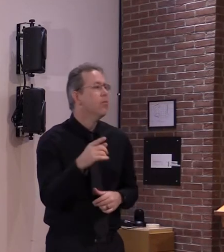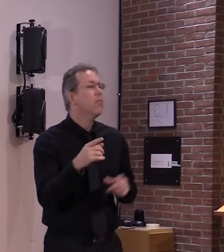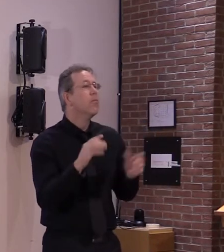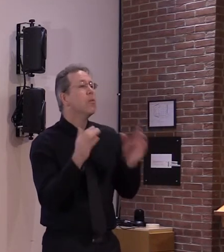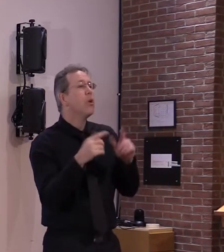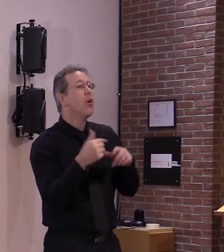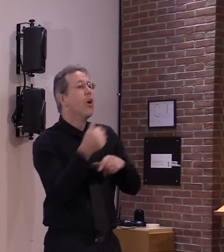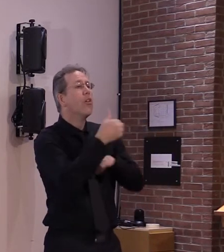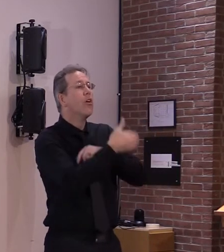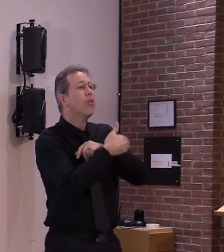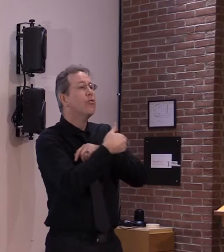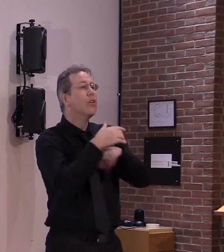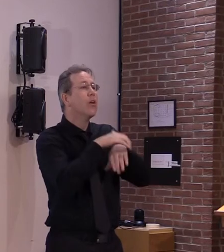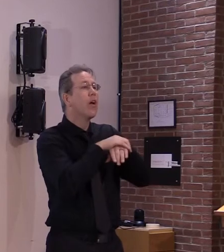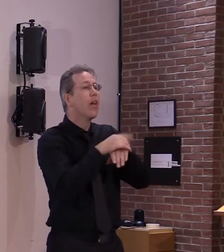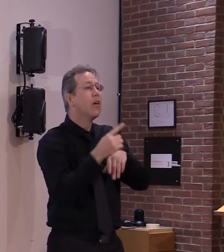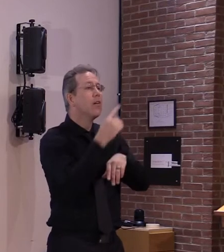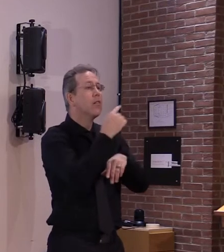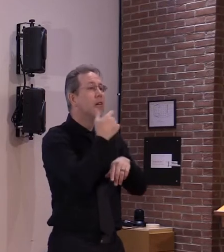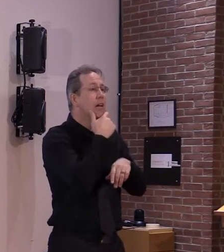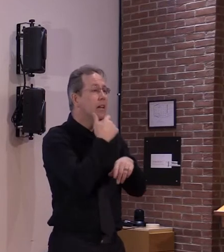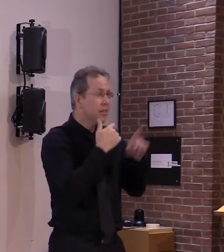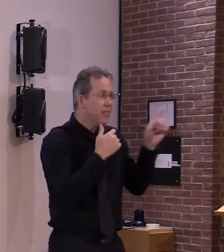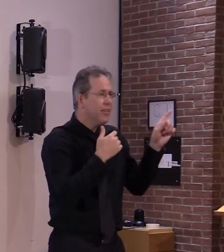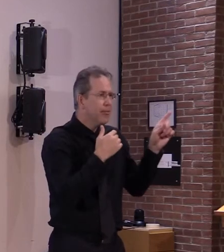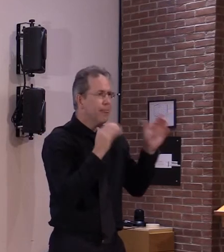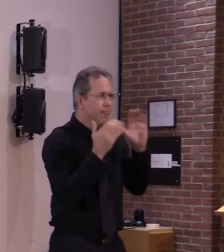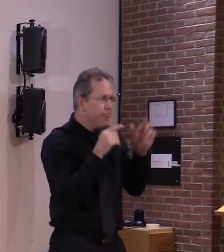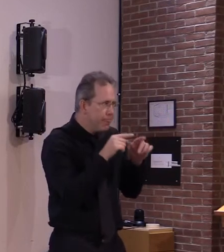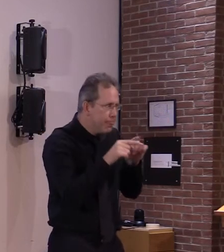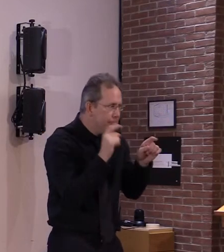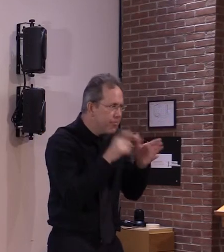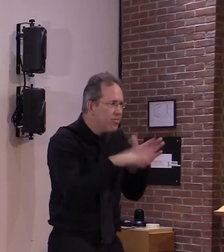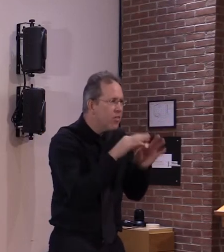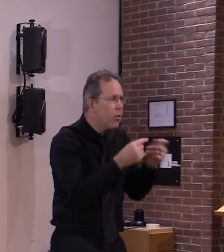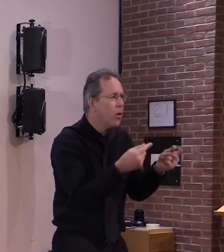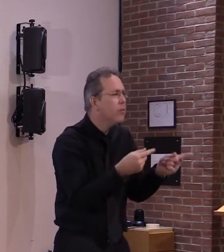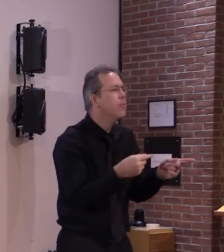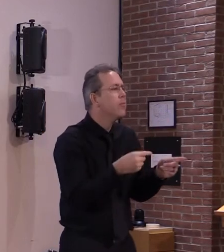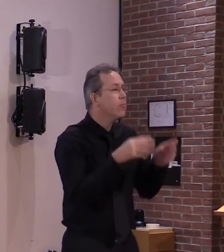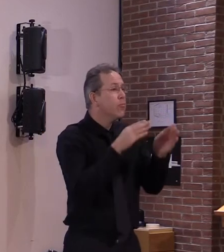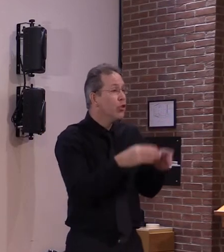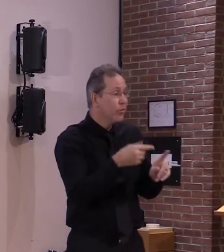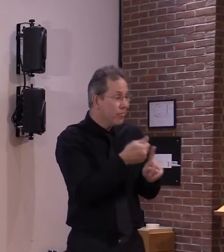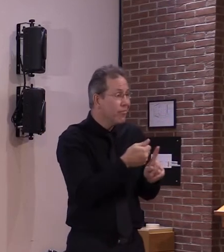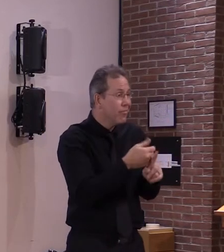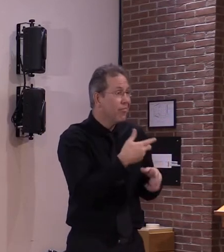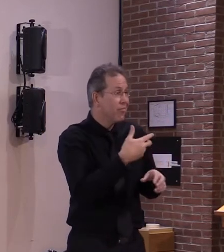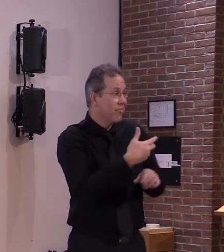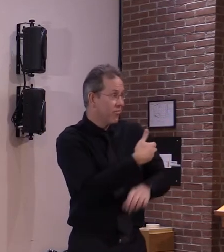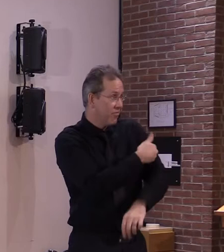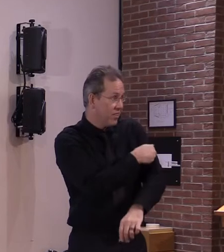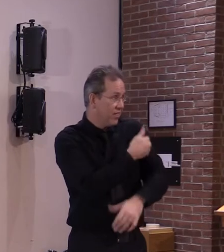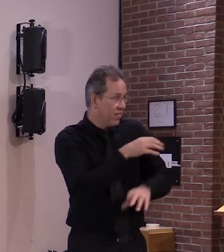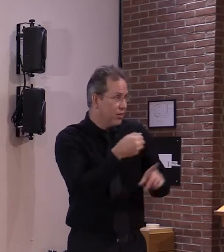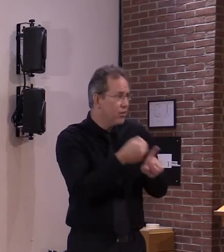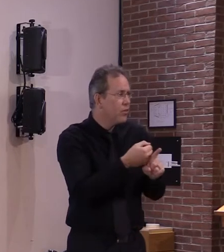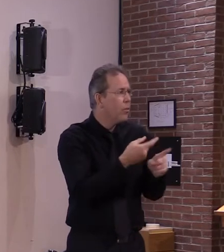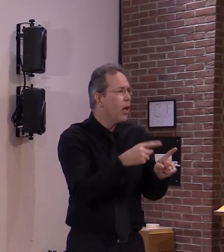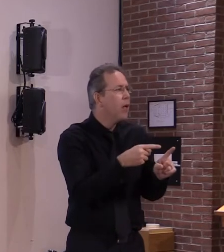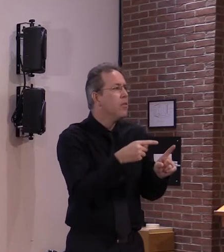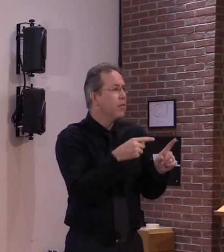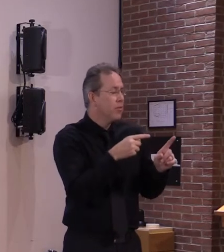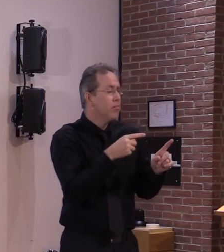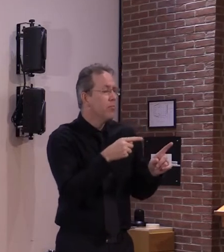the most serious uh adverse reactions were no different between one group or the other